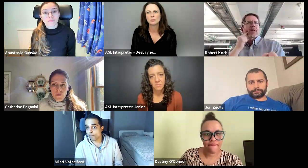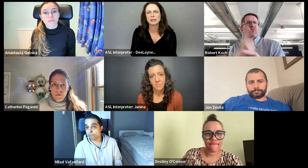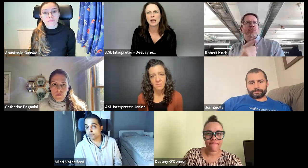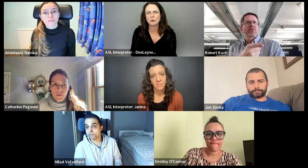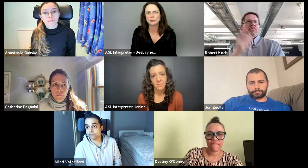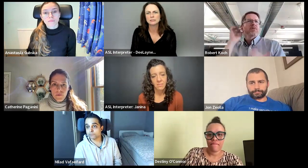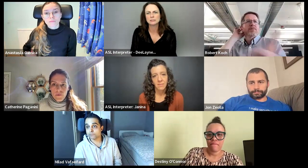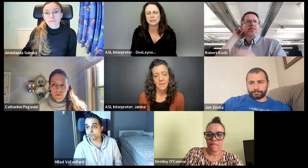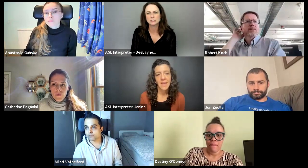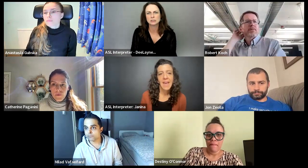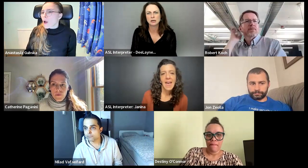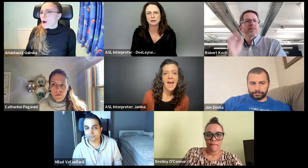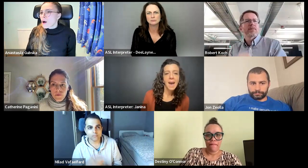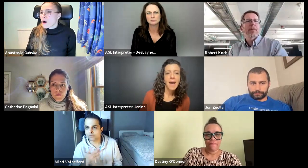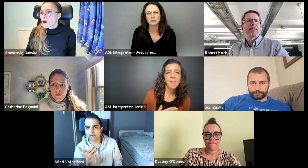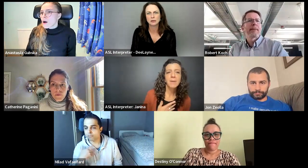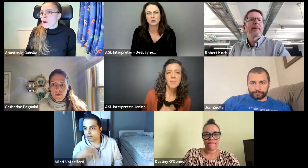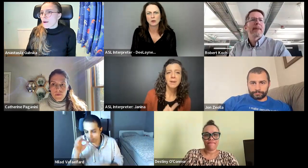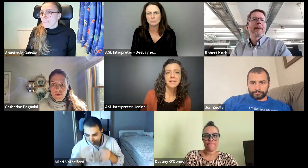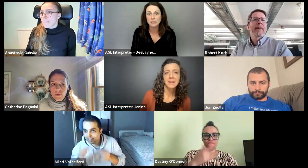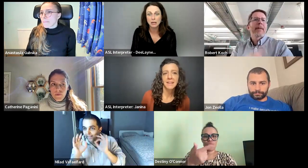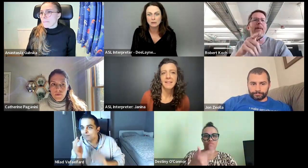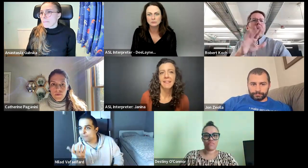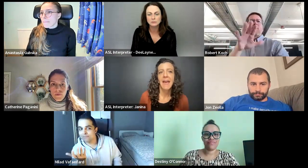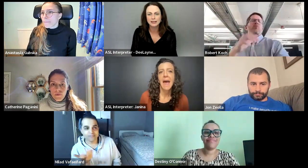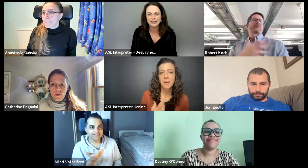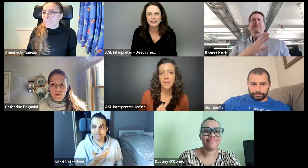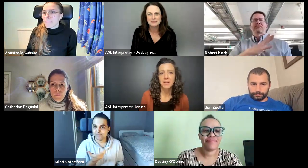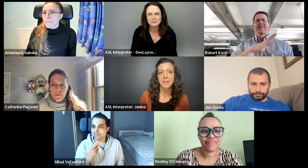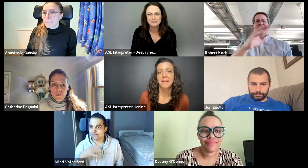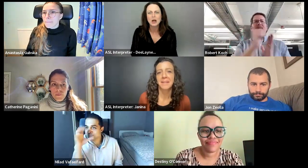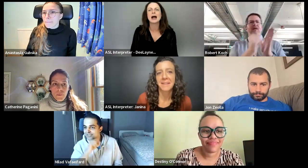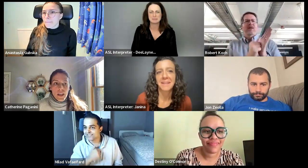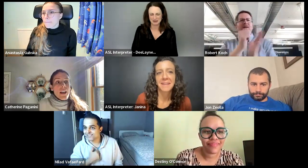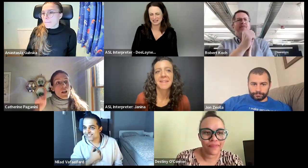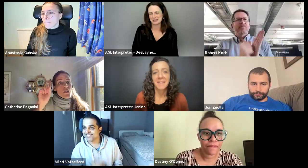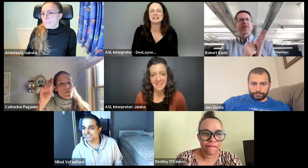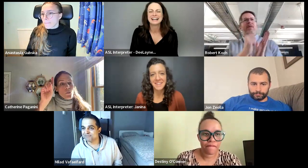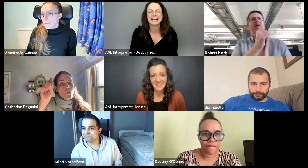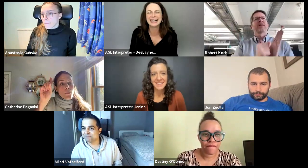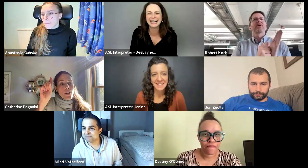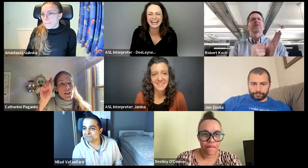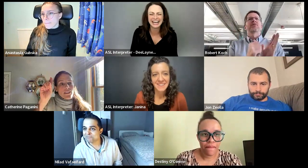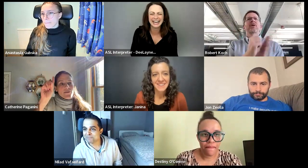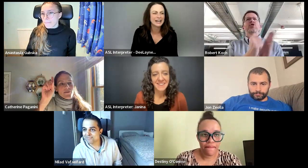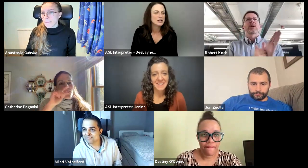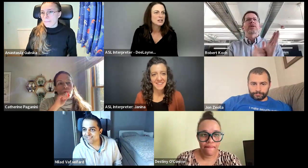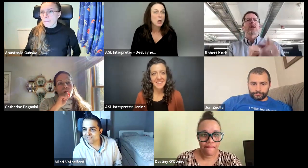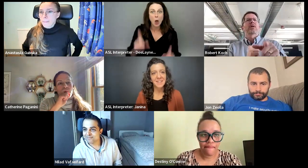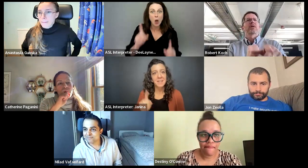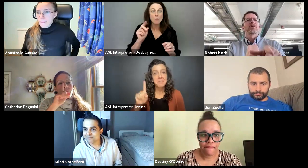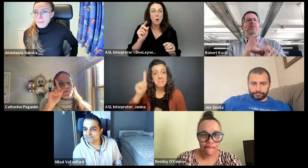there'll be an hour presentation. oh, happy hour, happy. think one more thing